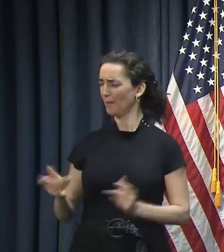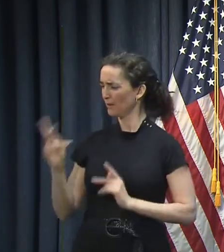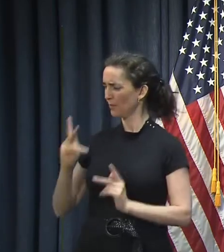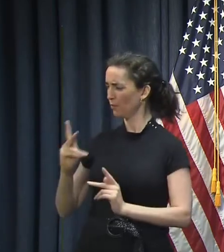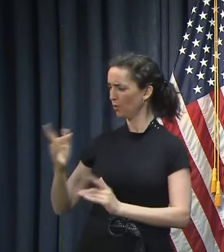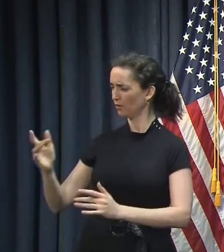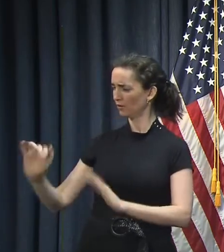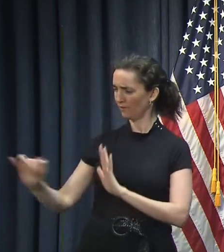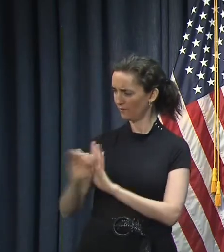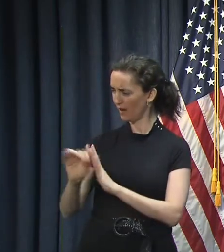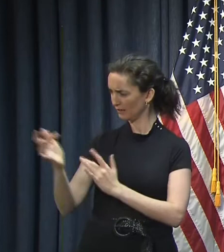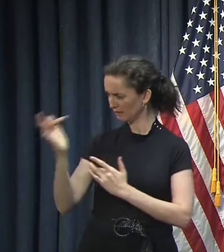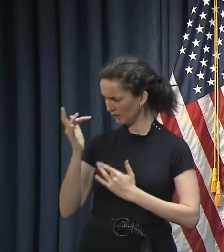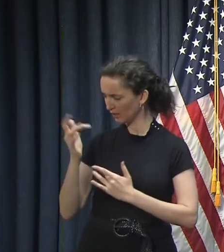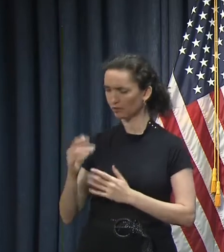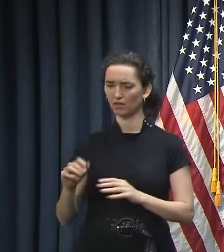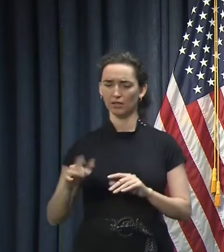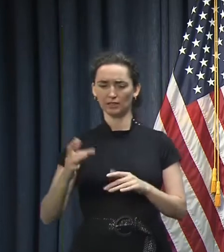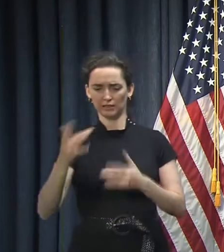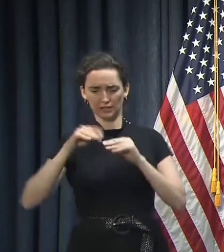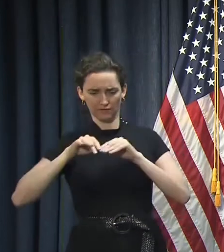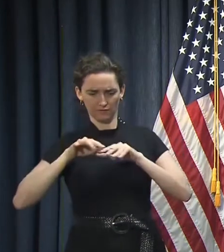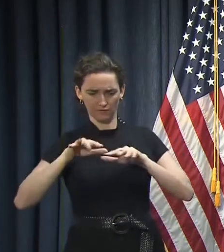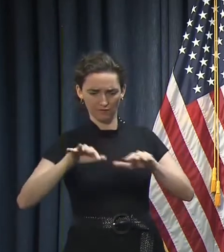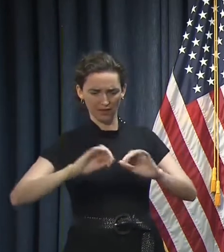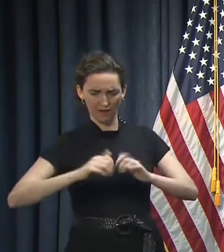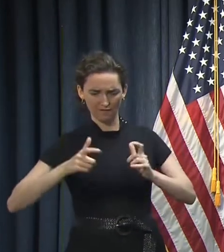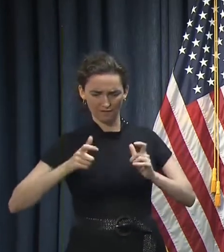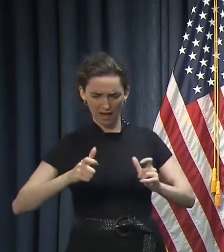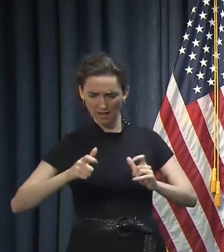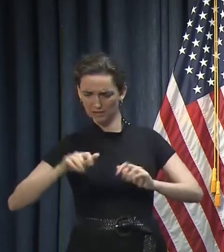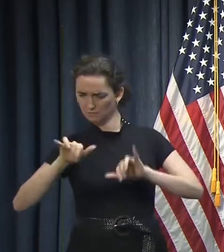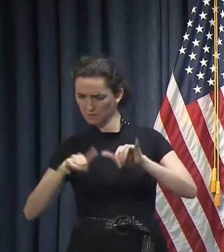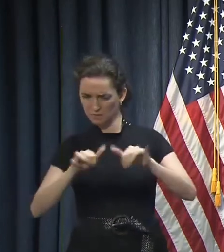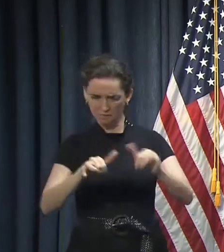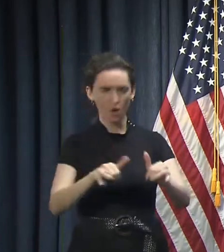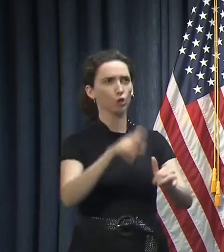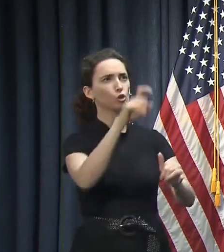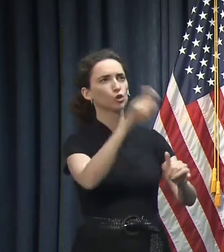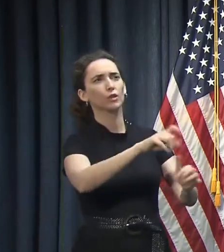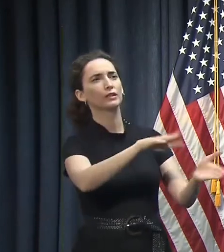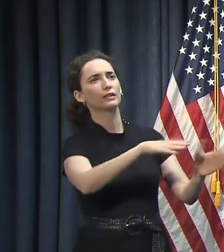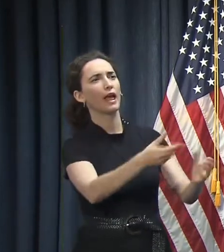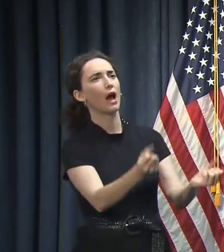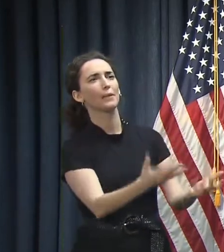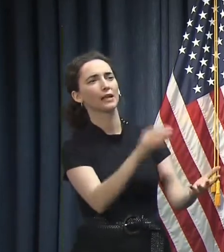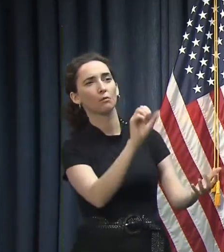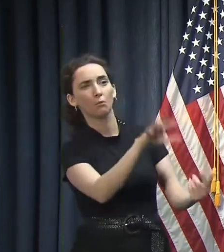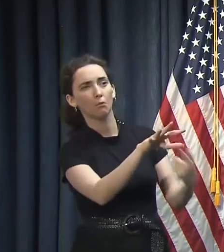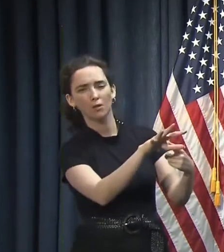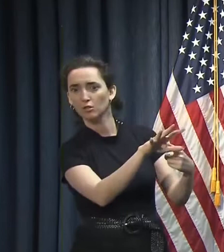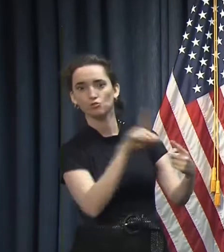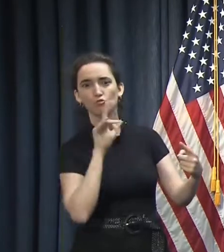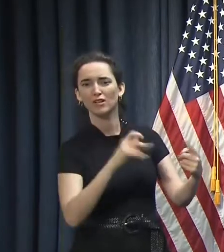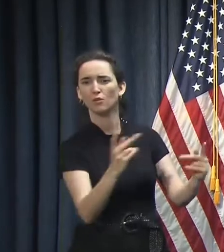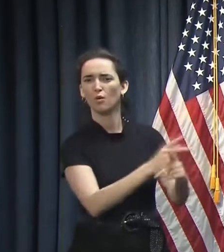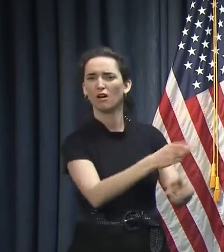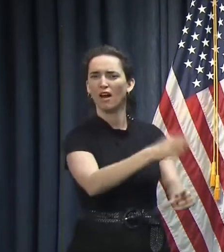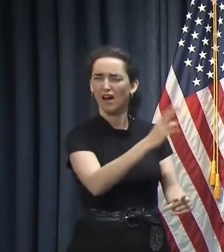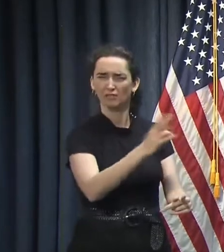transmission that we really think is going on. And we're continuing to look at that and trying to figure out why that is.